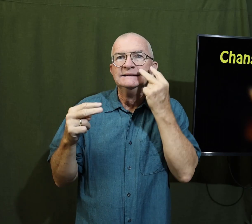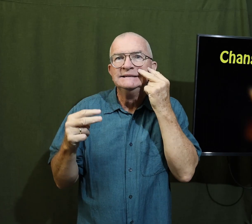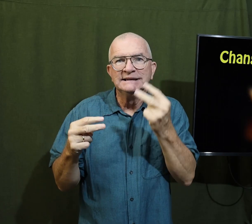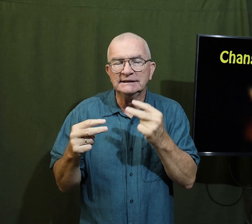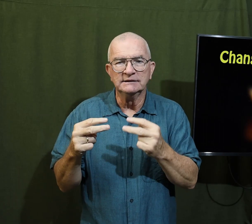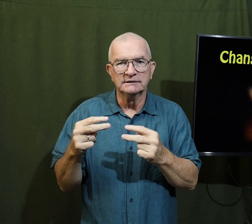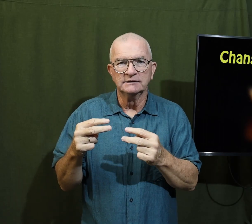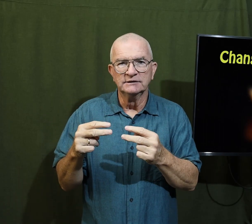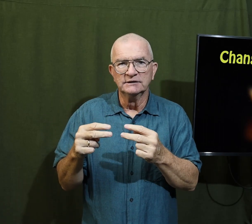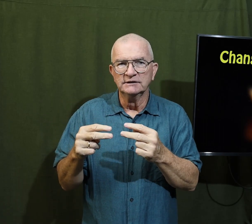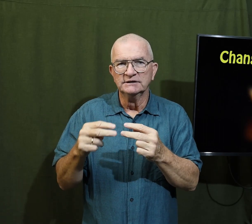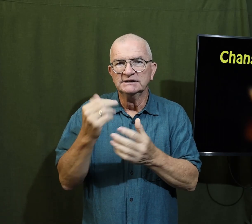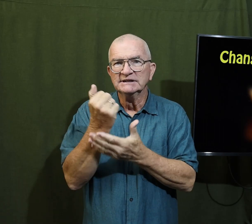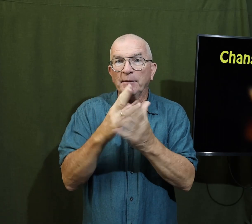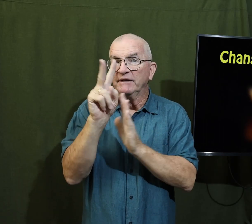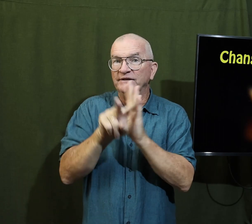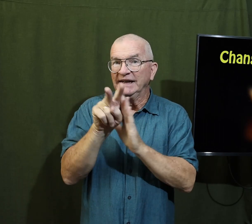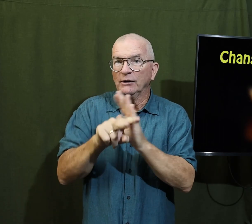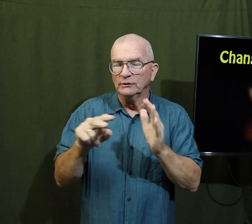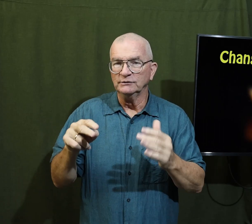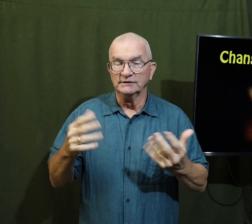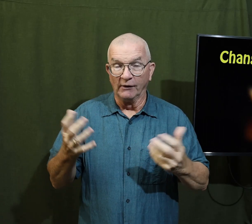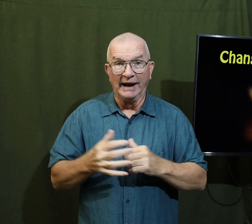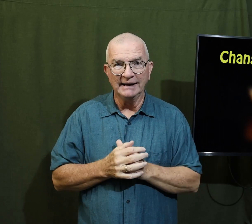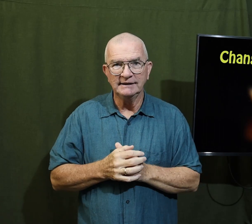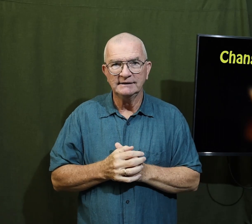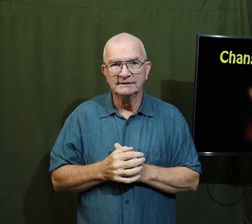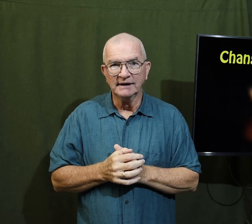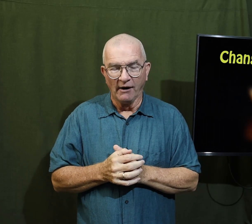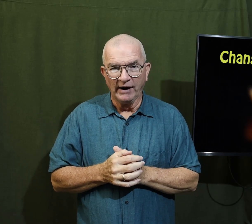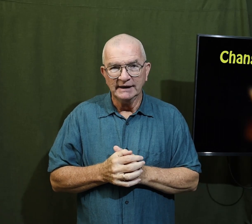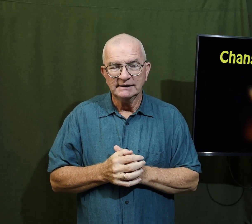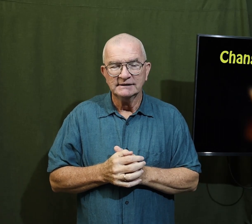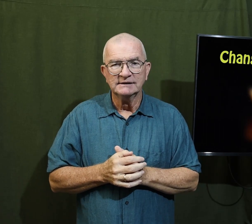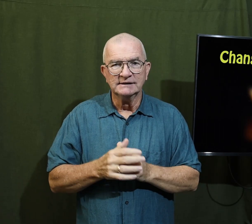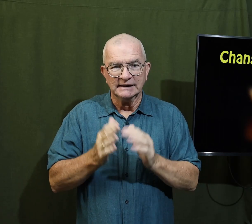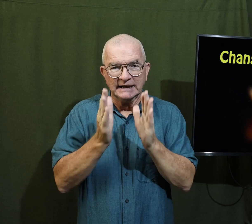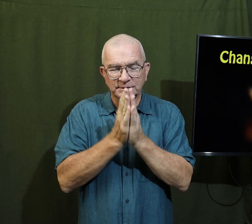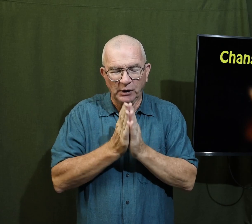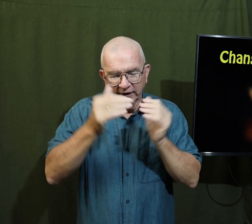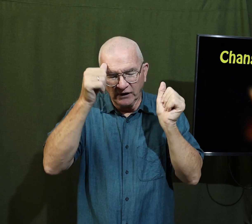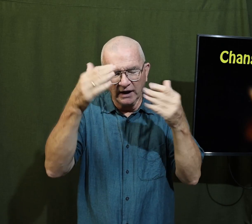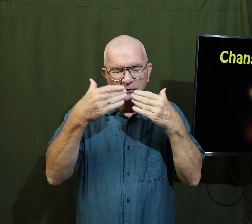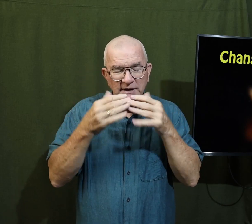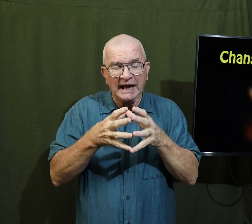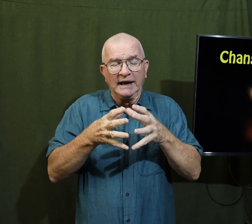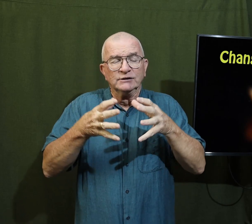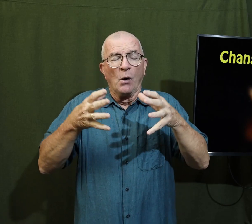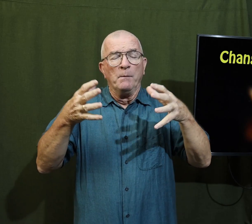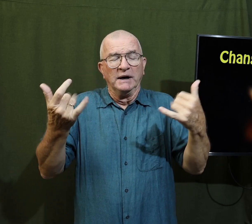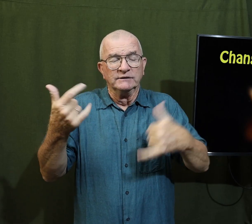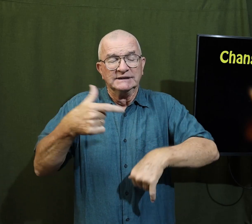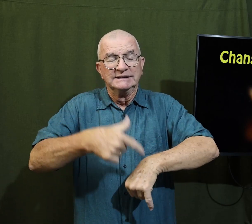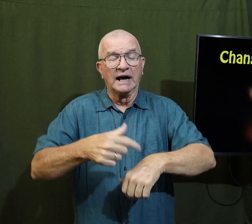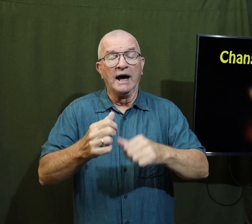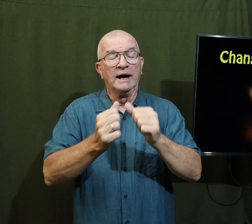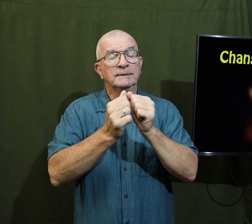and see some of the videos okay let's pray father we thank you so much for this time